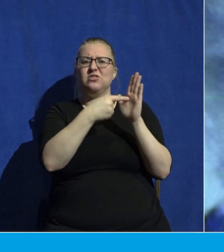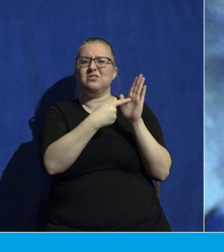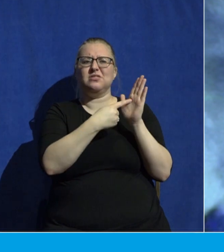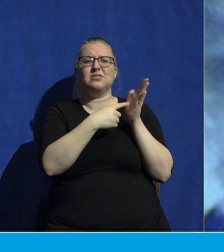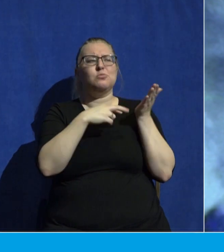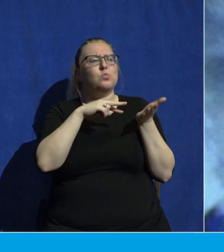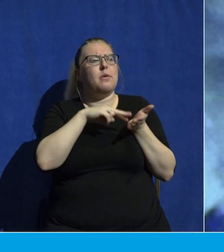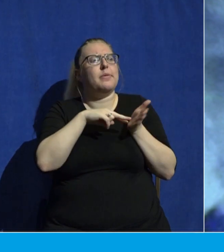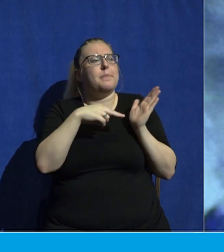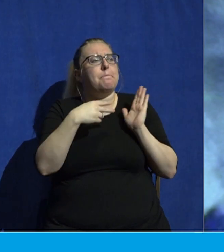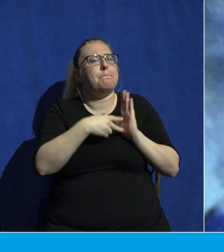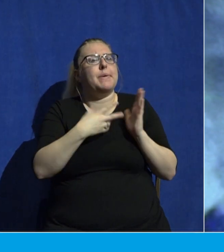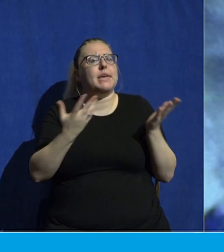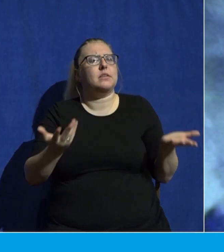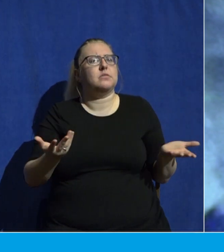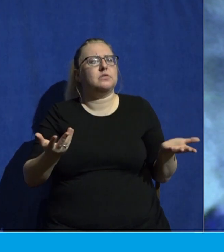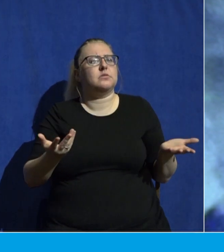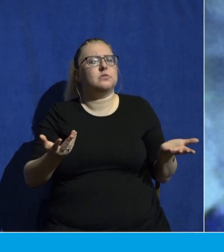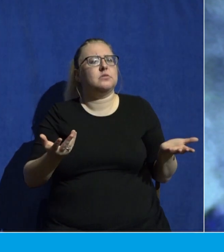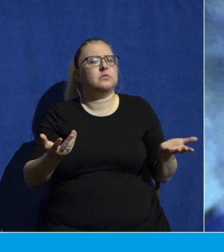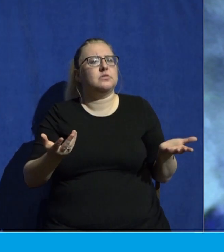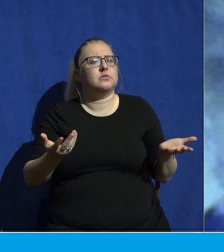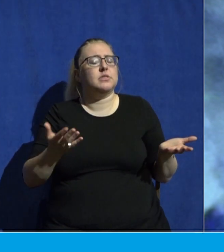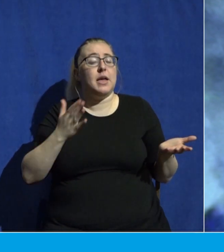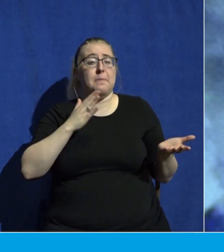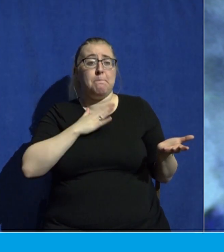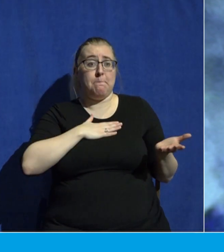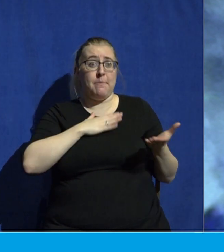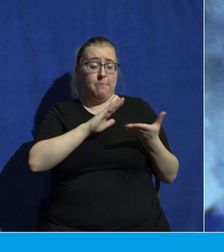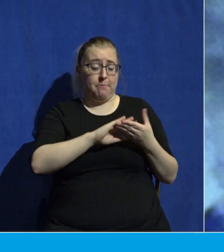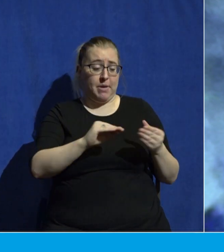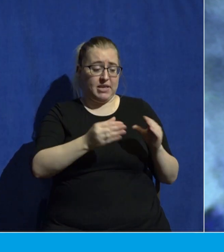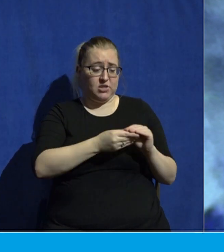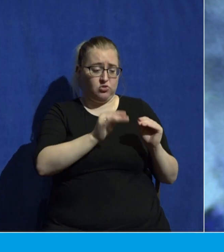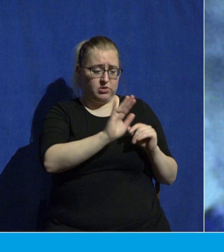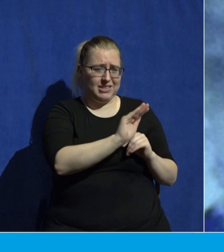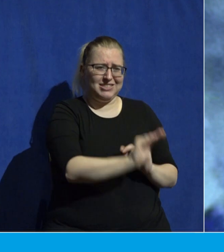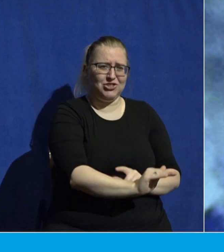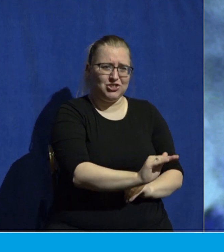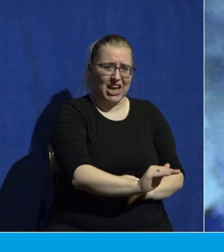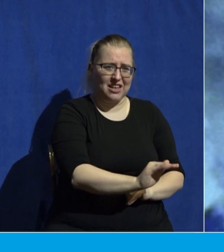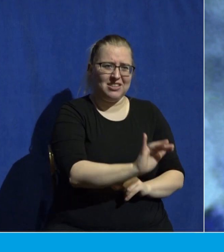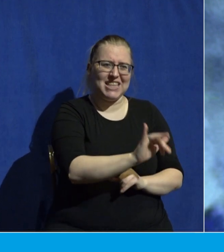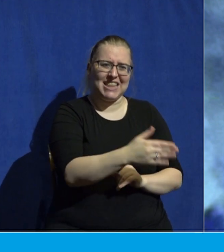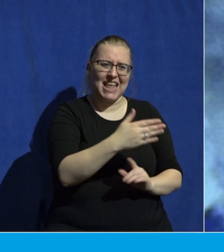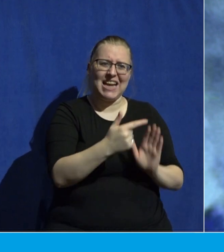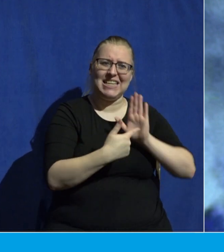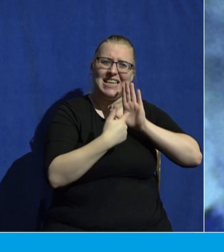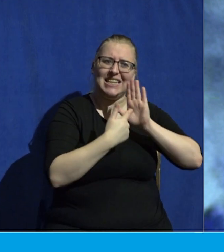Is my story as a young child an example of what it means to be saved?